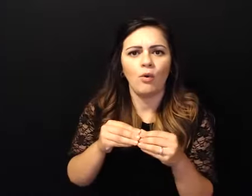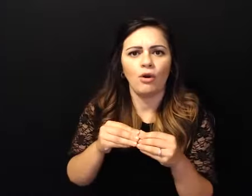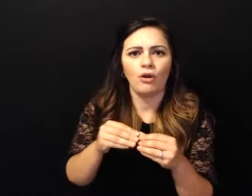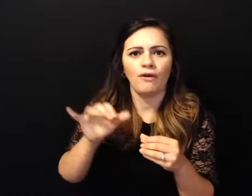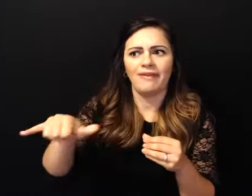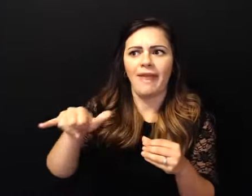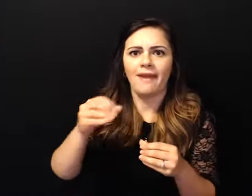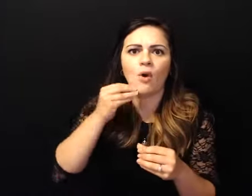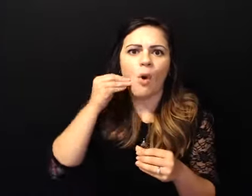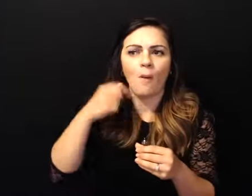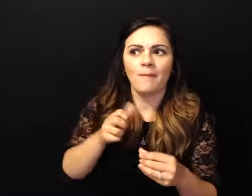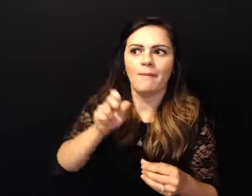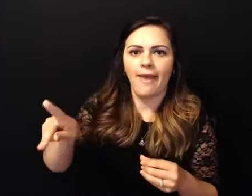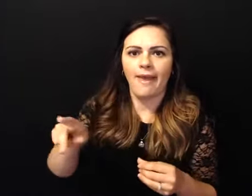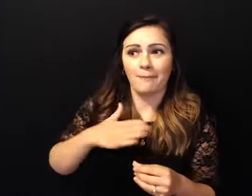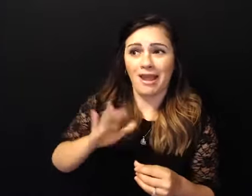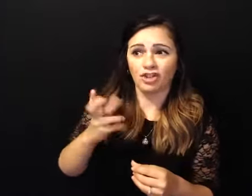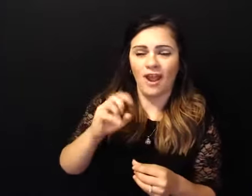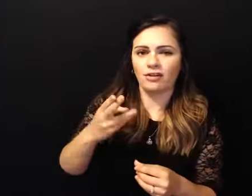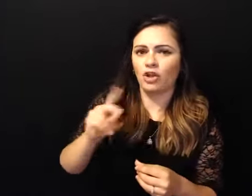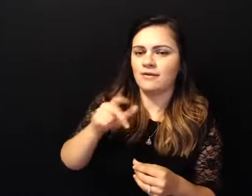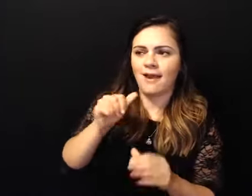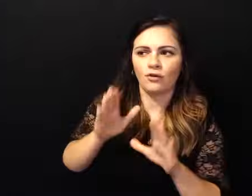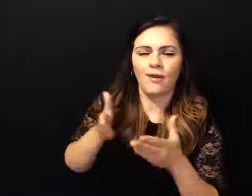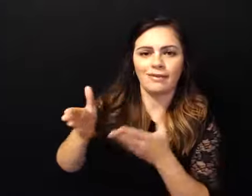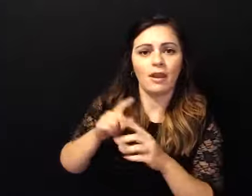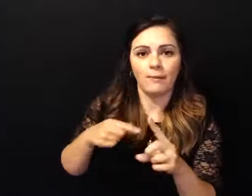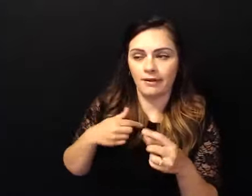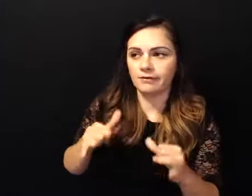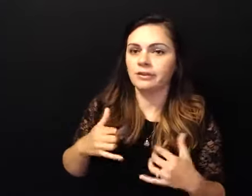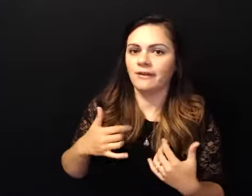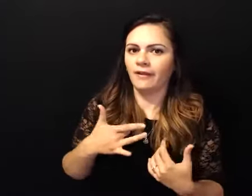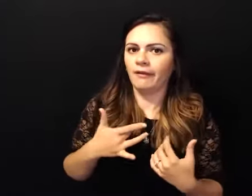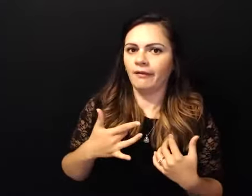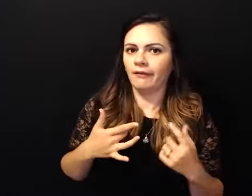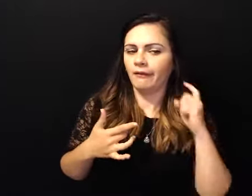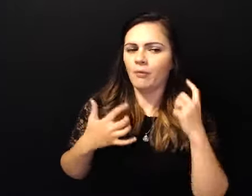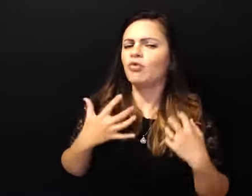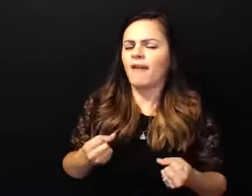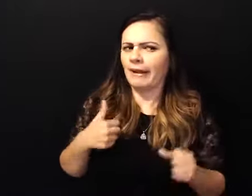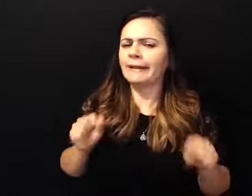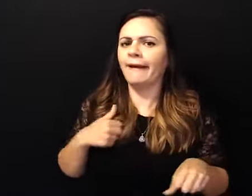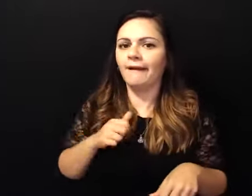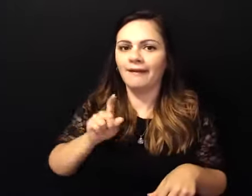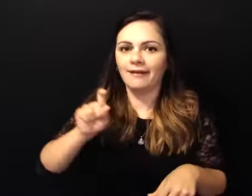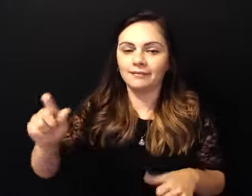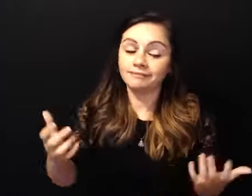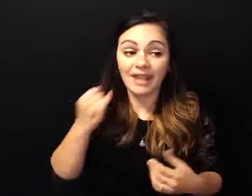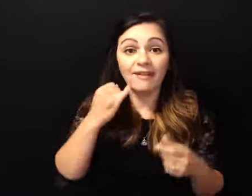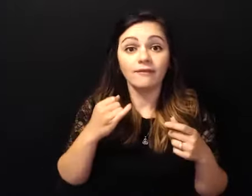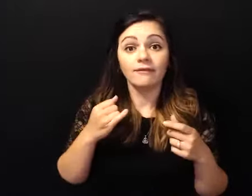i could from then on out um if they had parties you know it could have been i you know i used it that i would if you had a